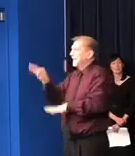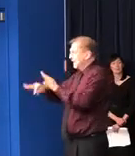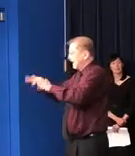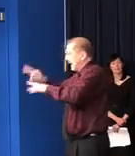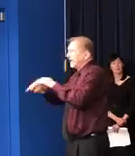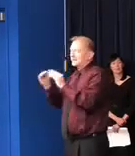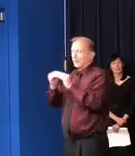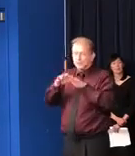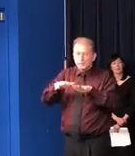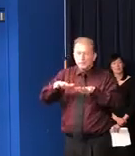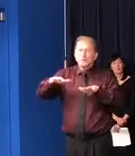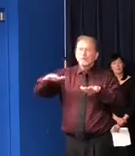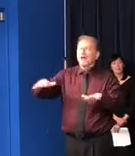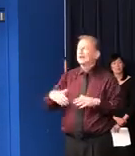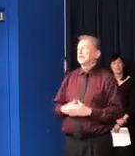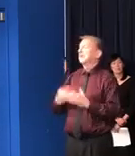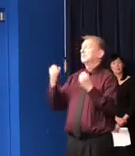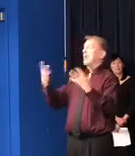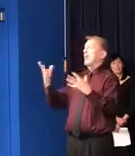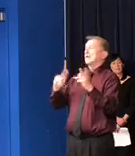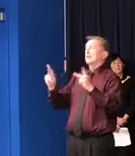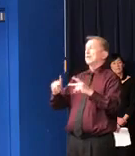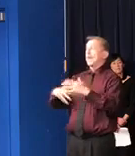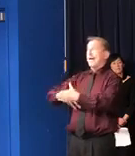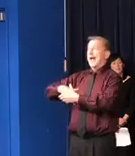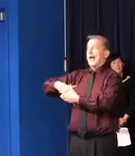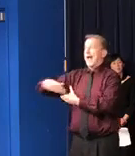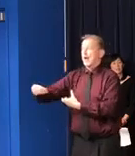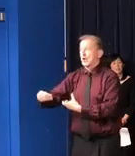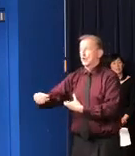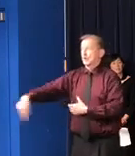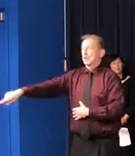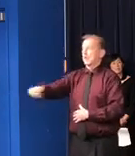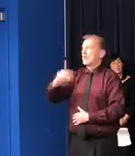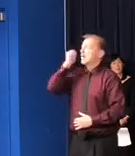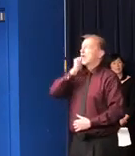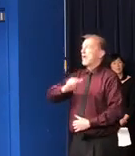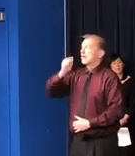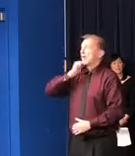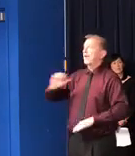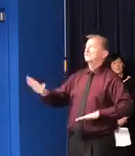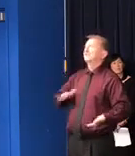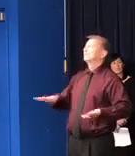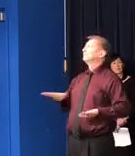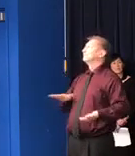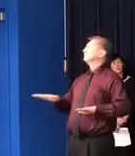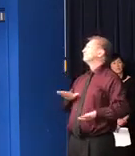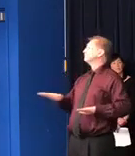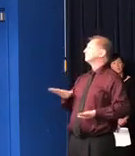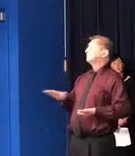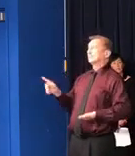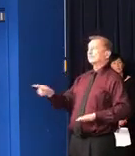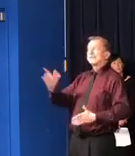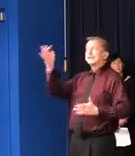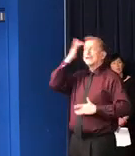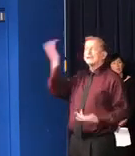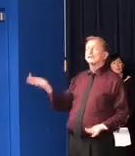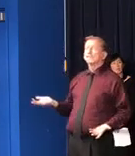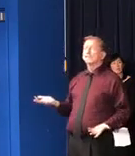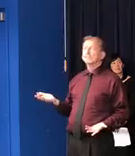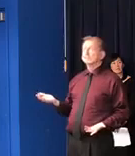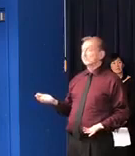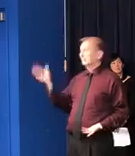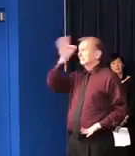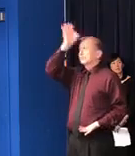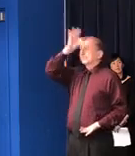people out there who have COVID-19 than we are currently testing. And in many